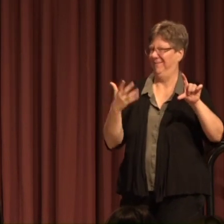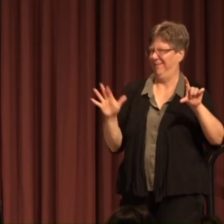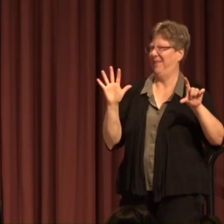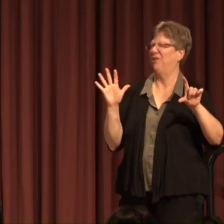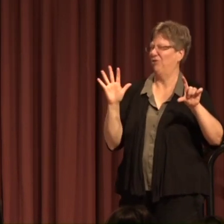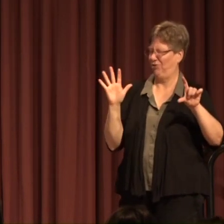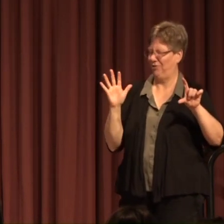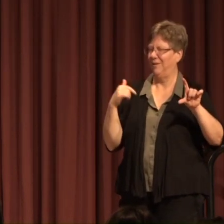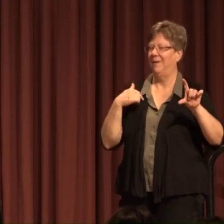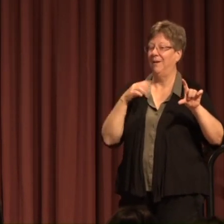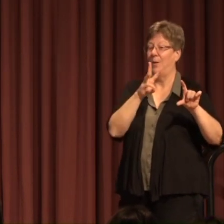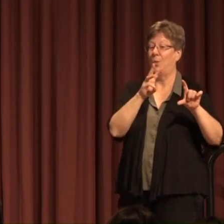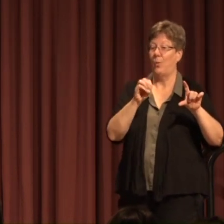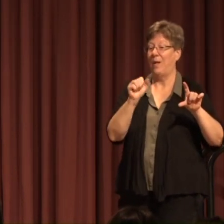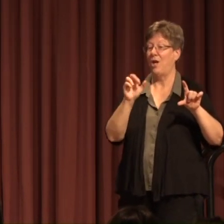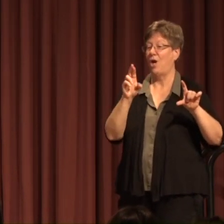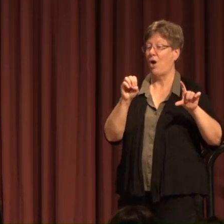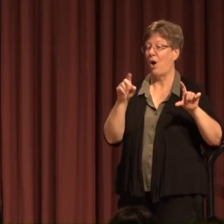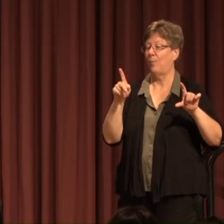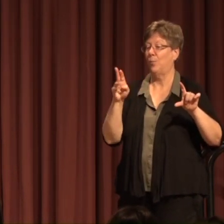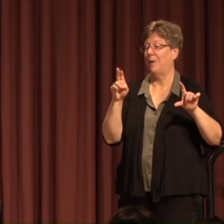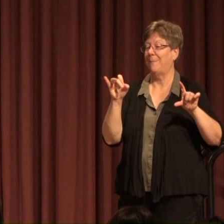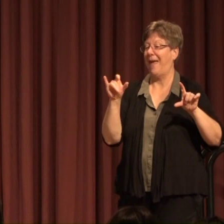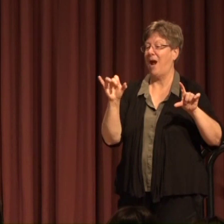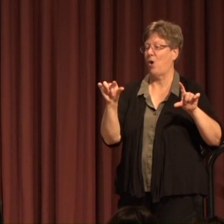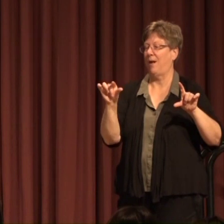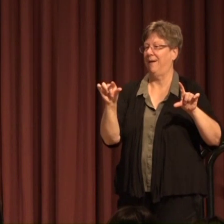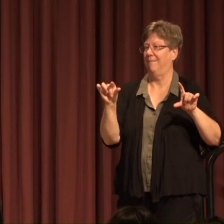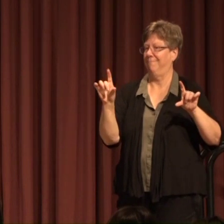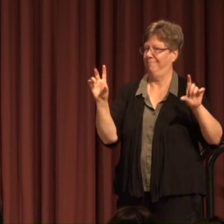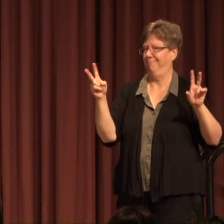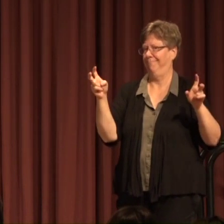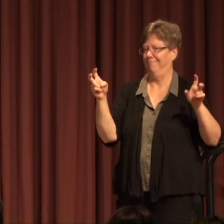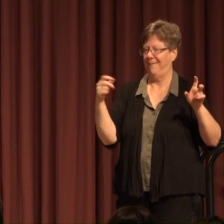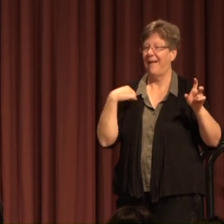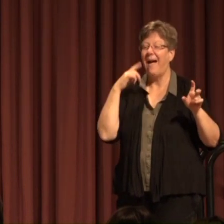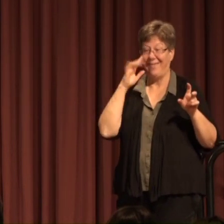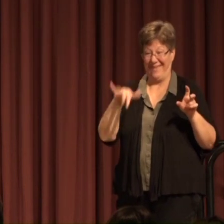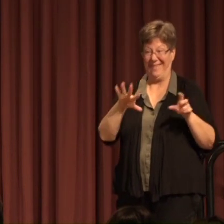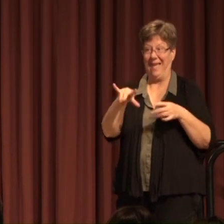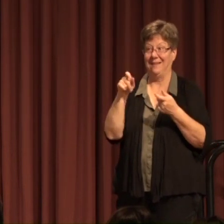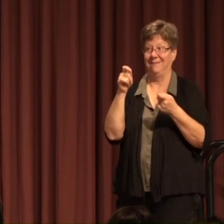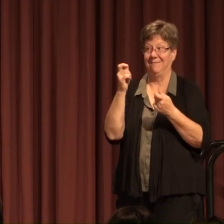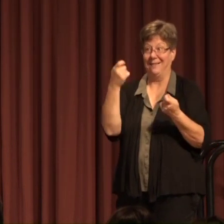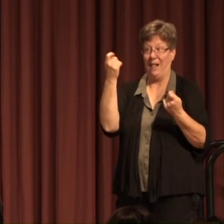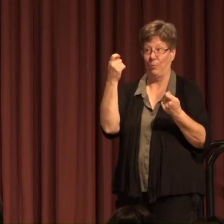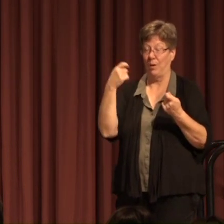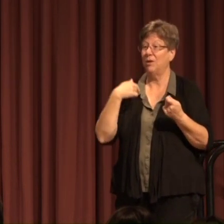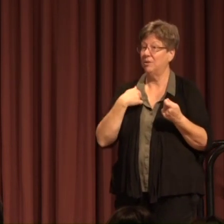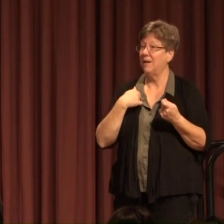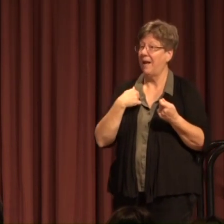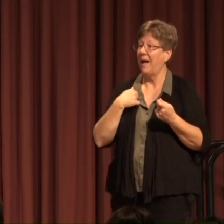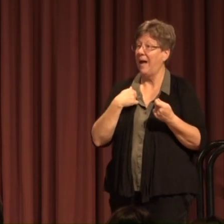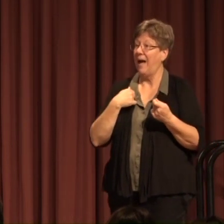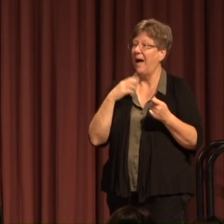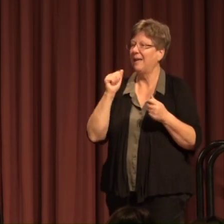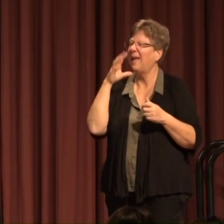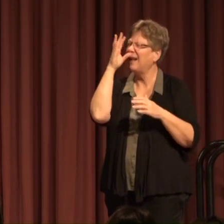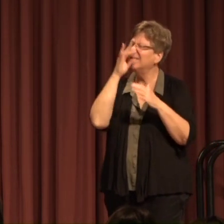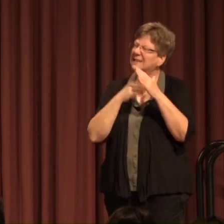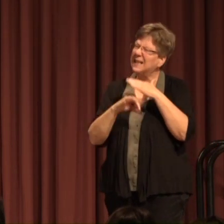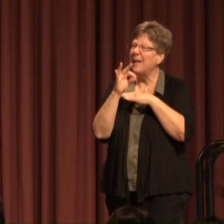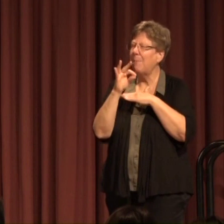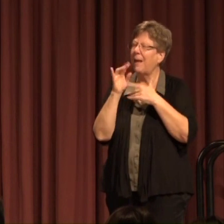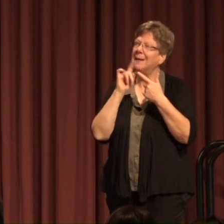We are preparing And I think that will be a celebration In which I You know, get to sleep in